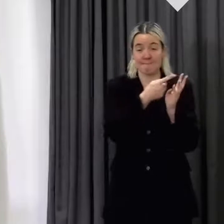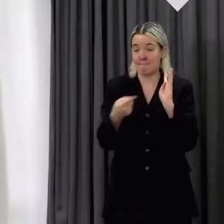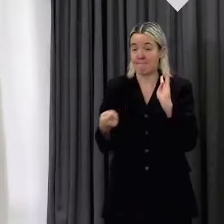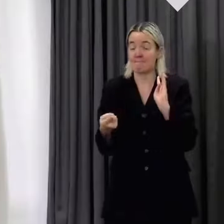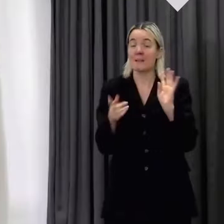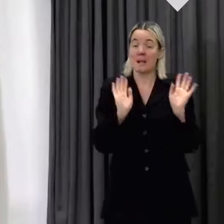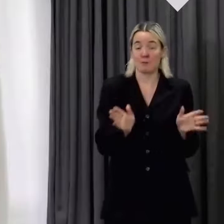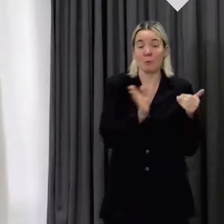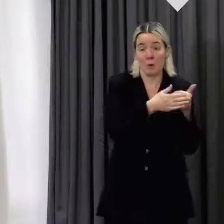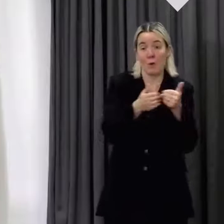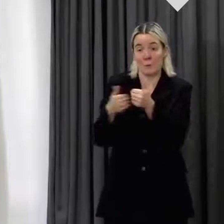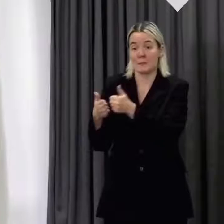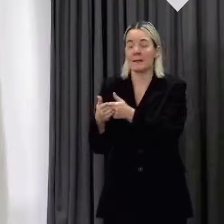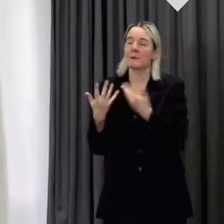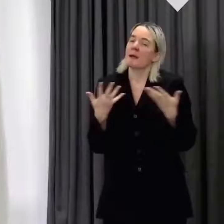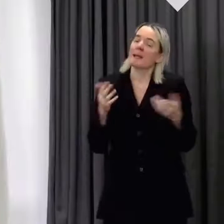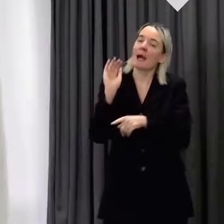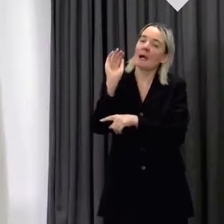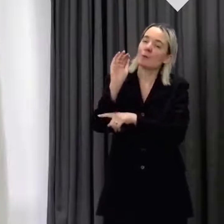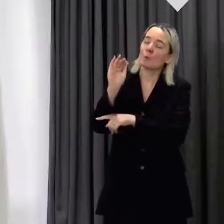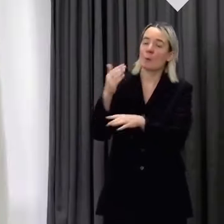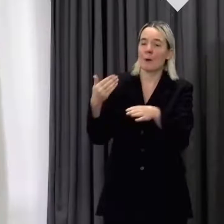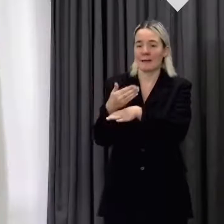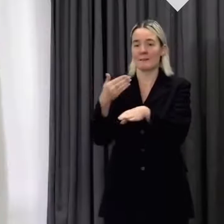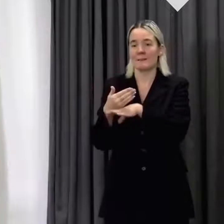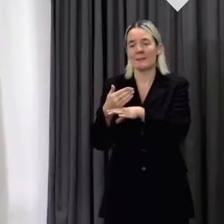attractions will be able to remain open.